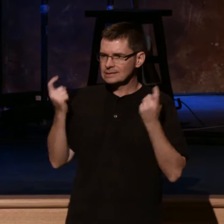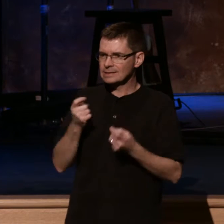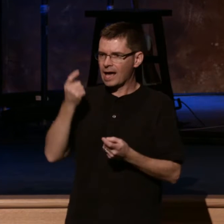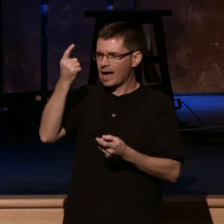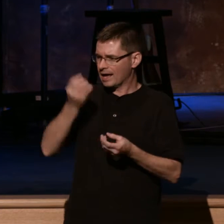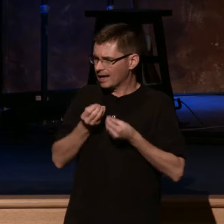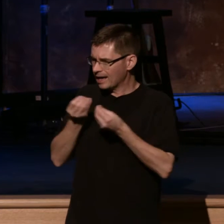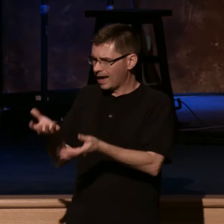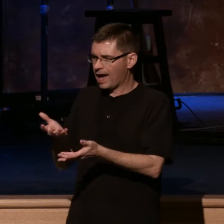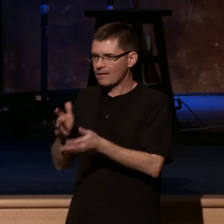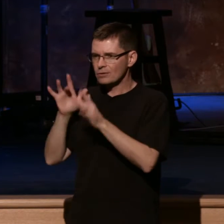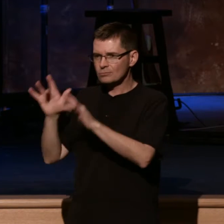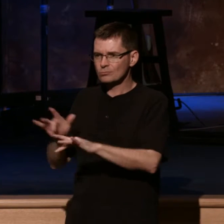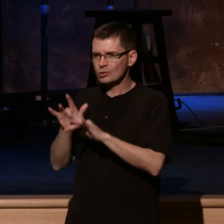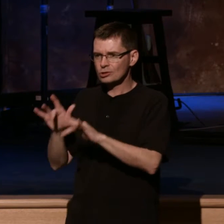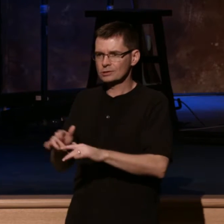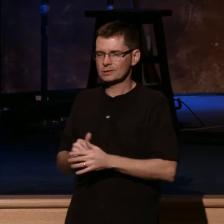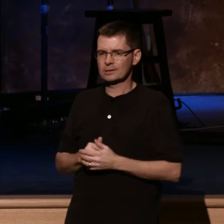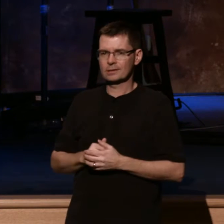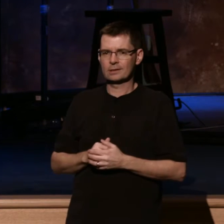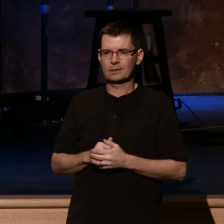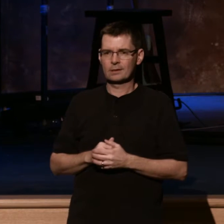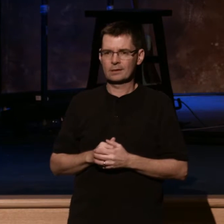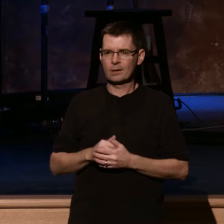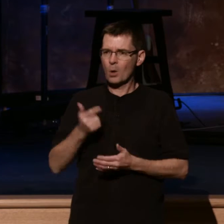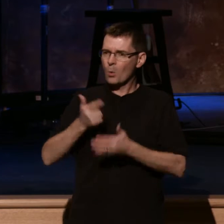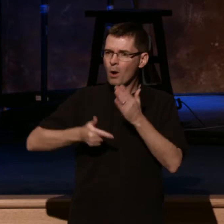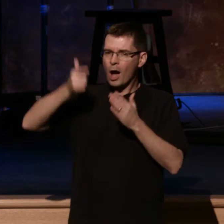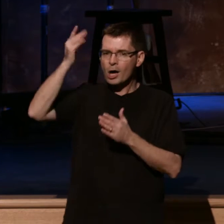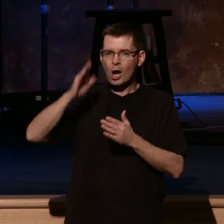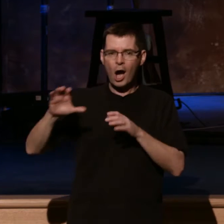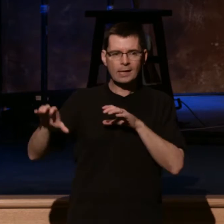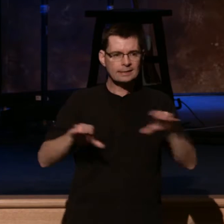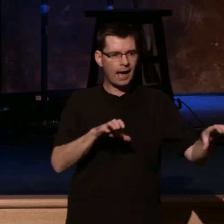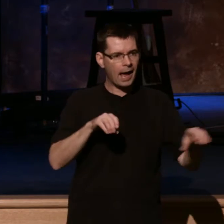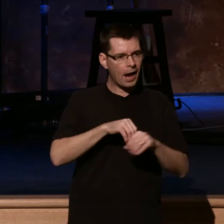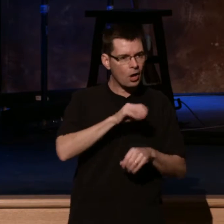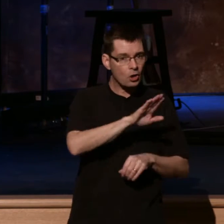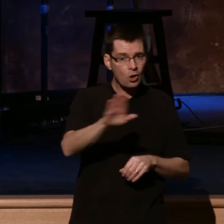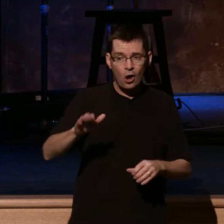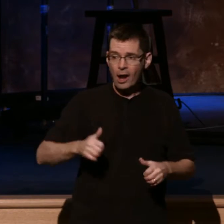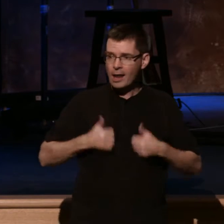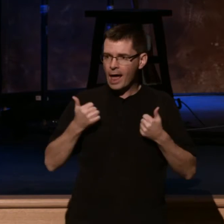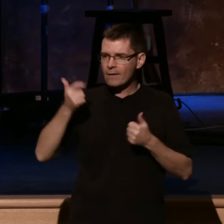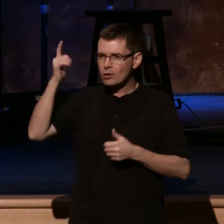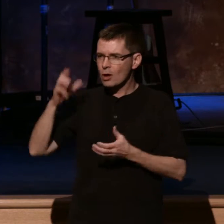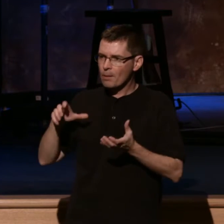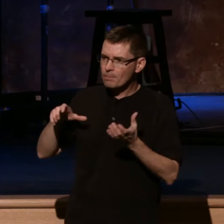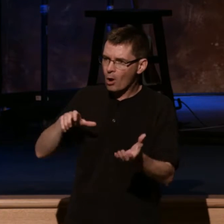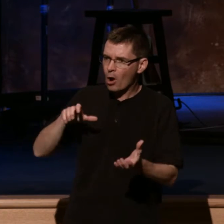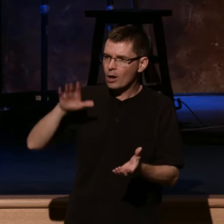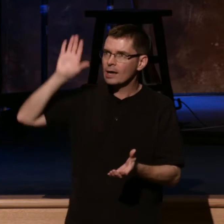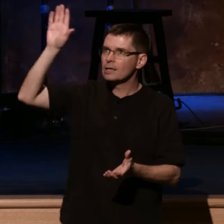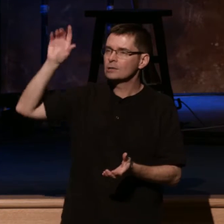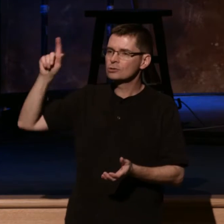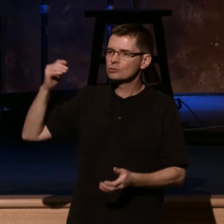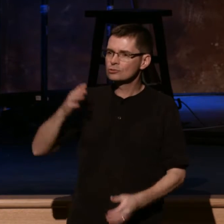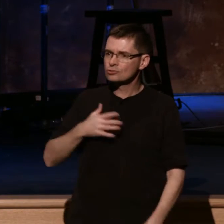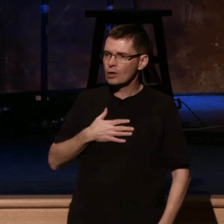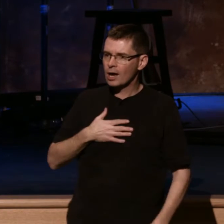for all those? What has God done in your life to just lavish you with his grace? How has he restored you? In